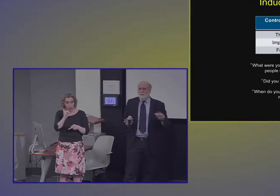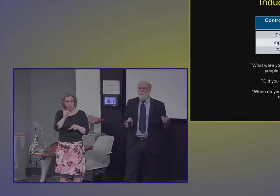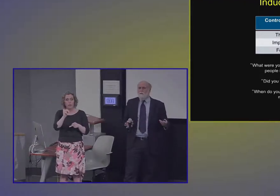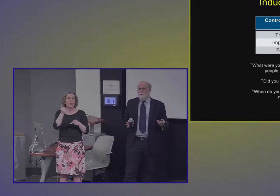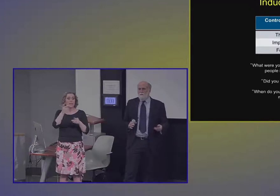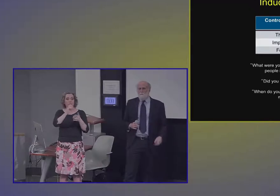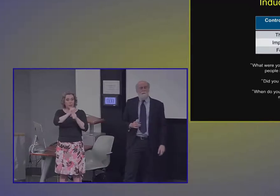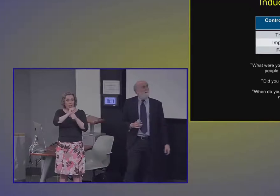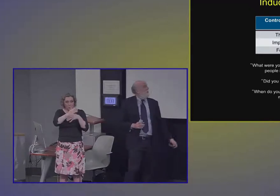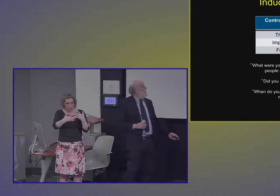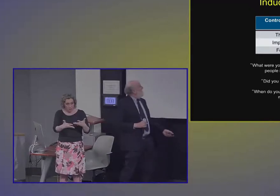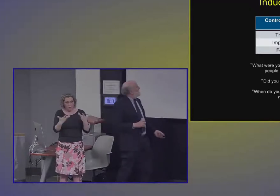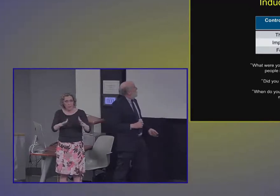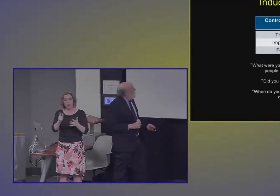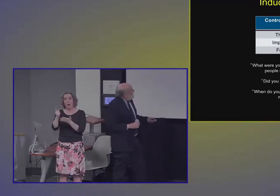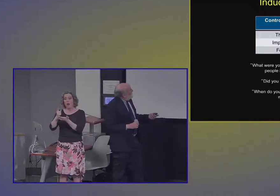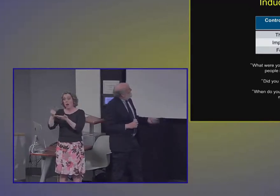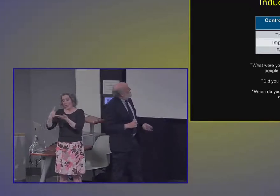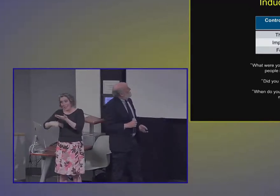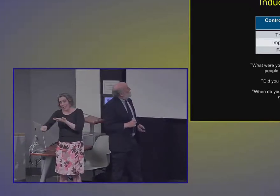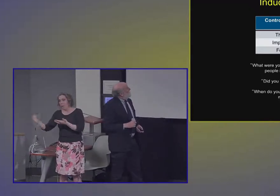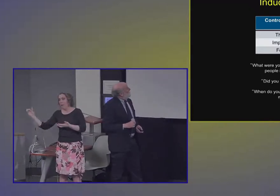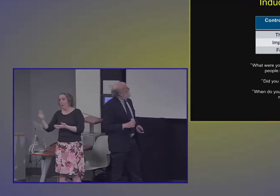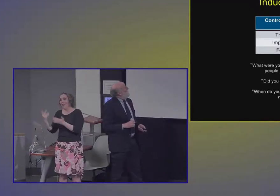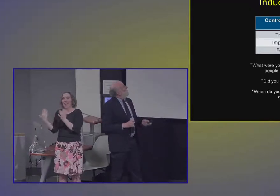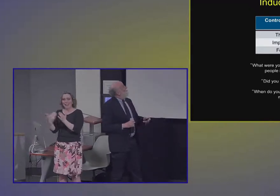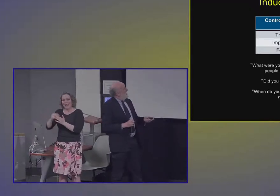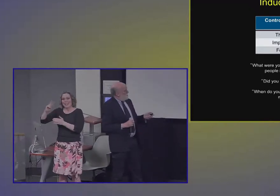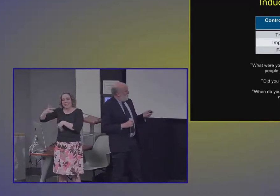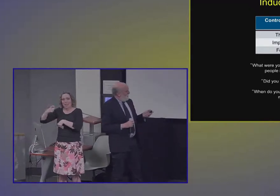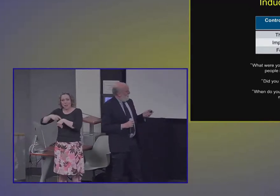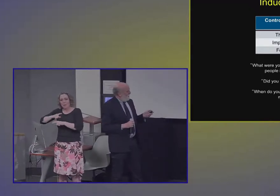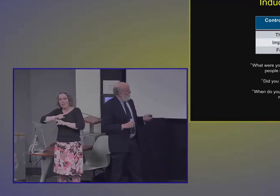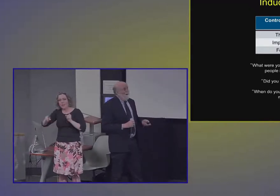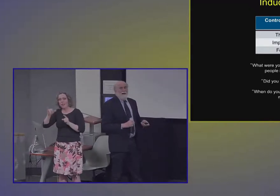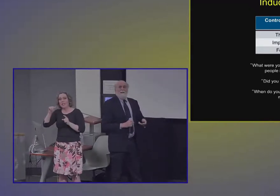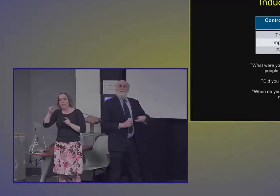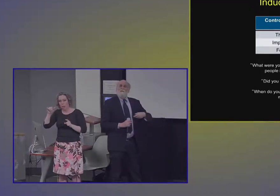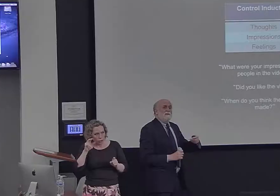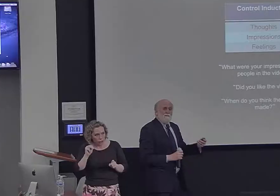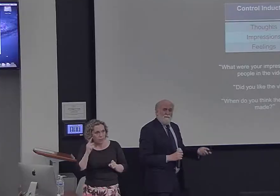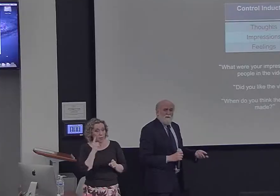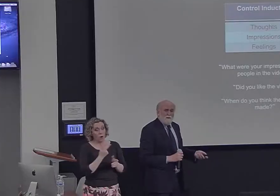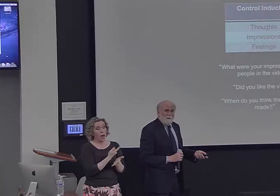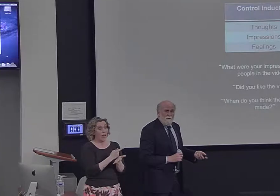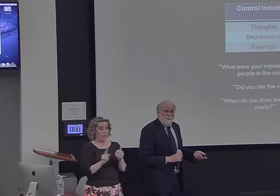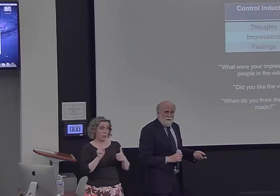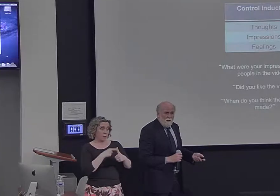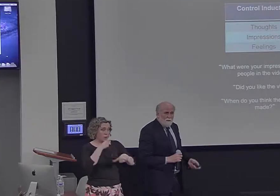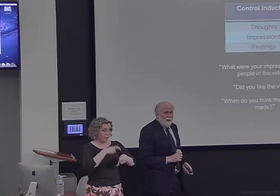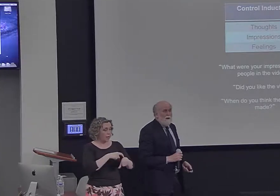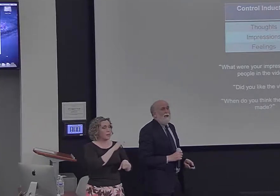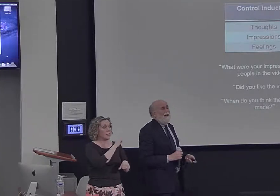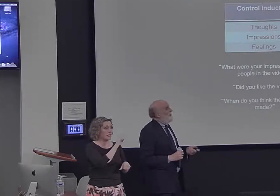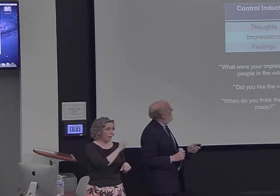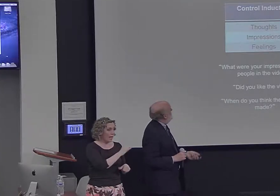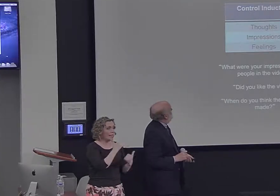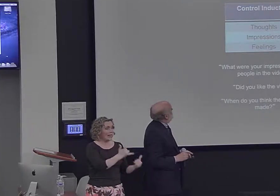another induction. So if you did the specificity induction last week, you're going to come back, see a different version of the videotape, and then do this